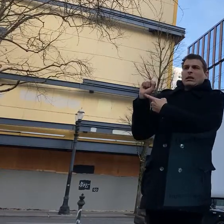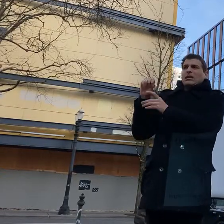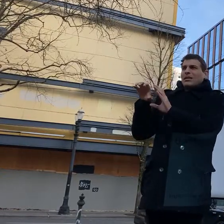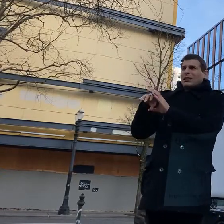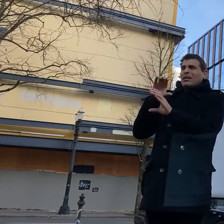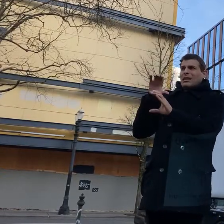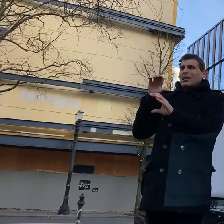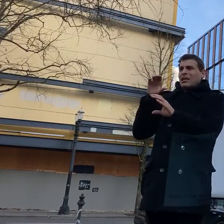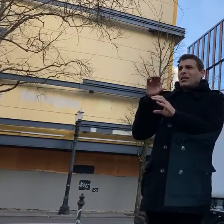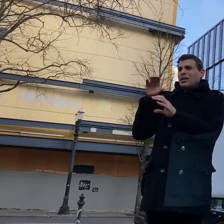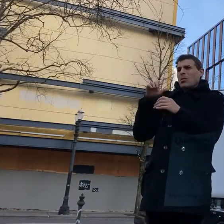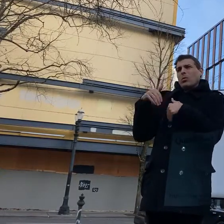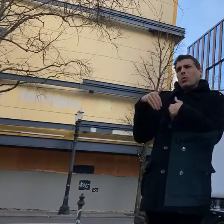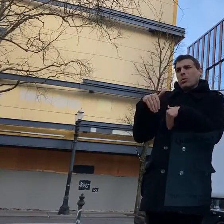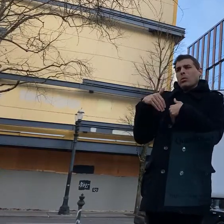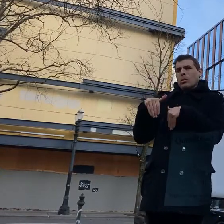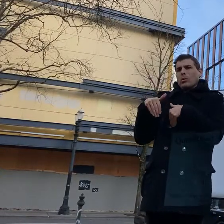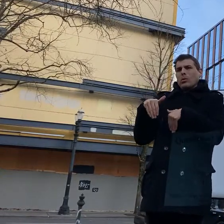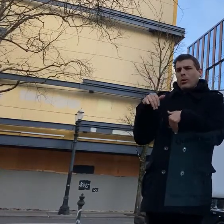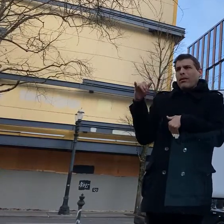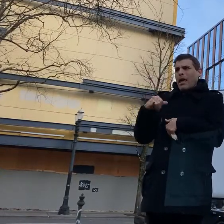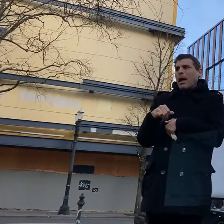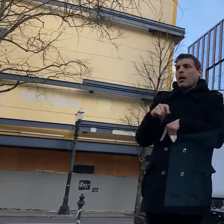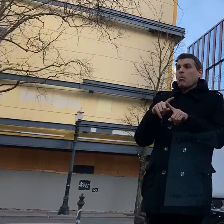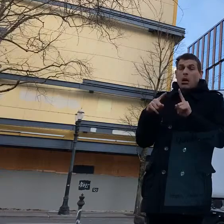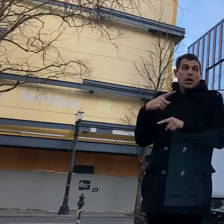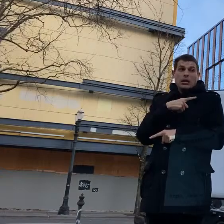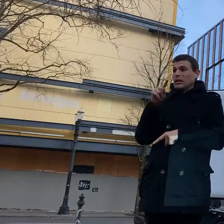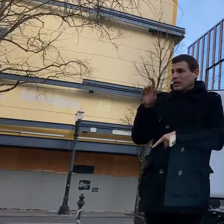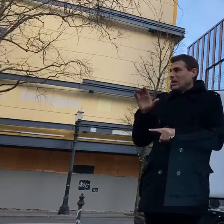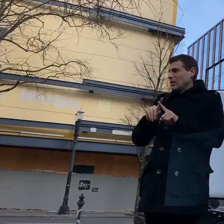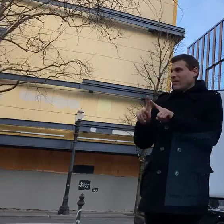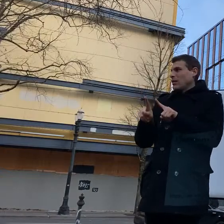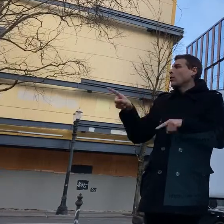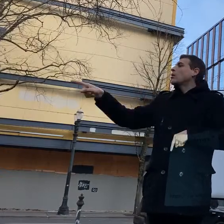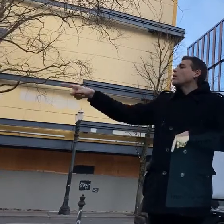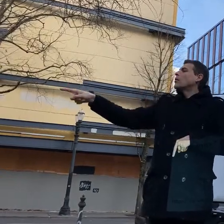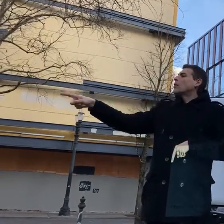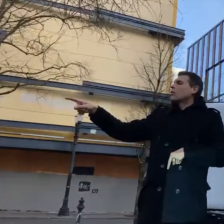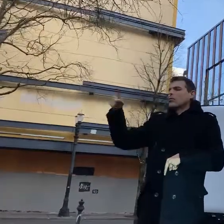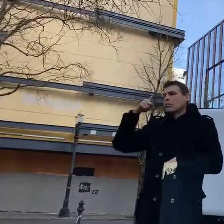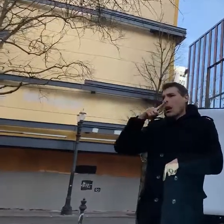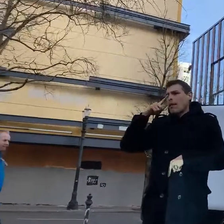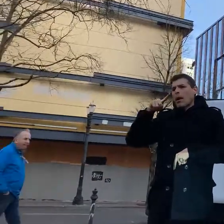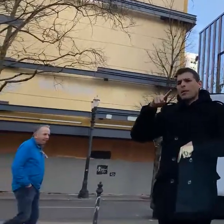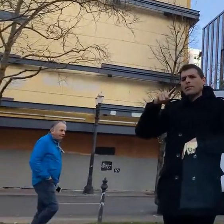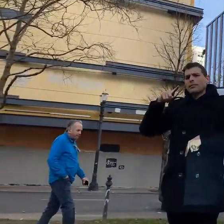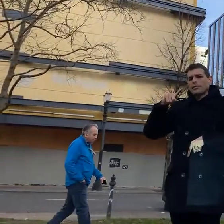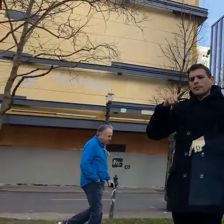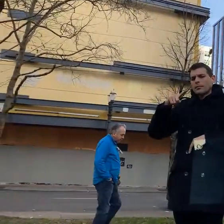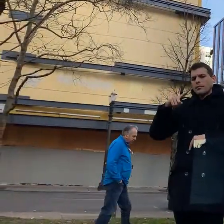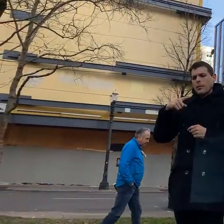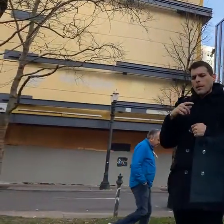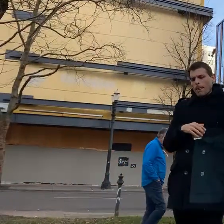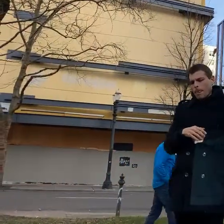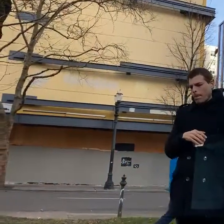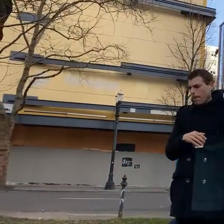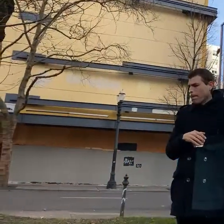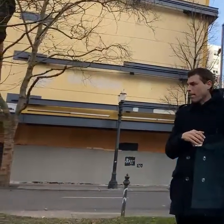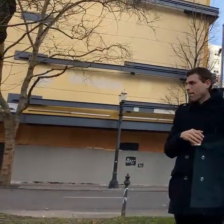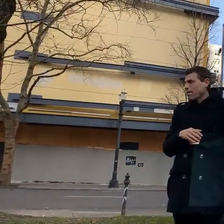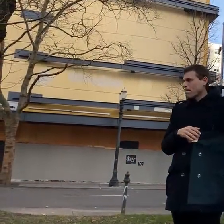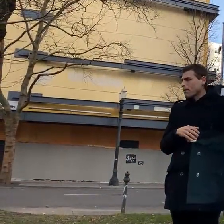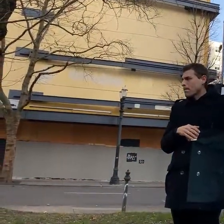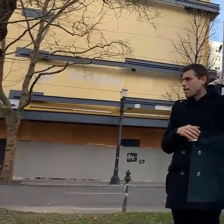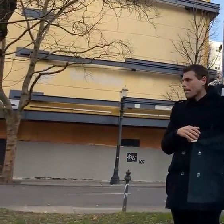or people's houses when these things get deployed in people's houses or you know on somebody's house that happens to be a tent when that is right here as well